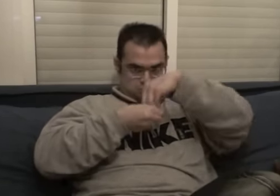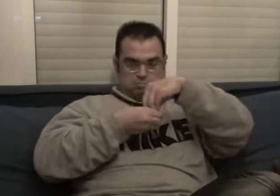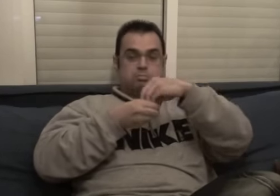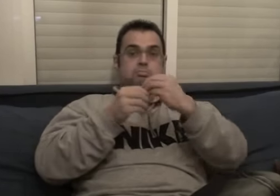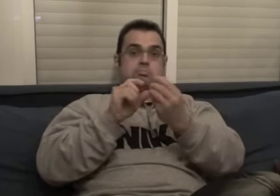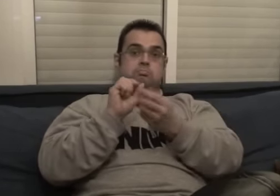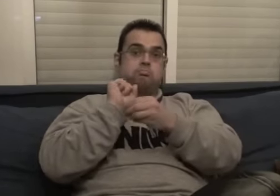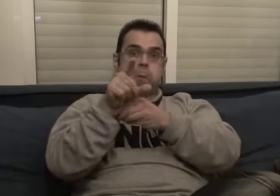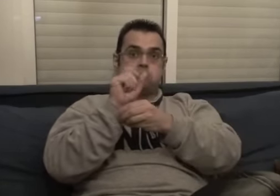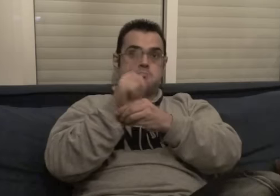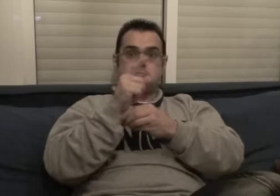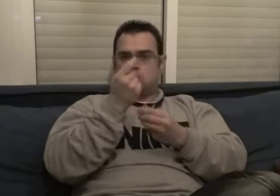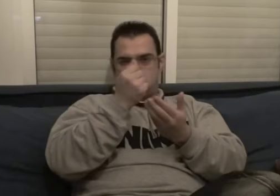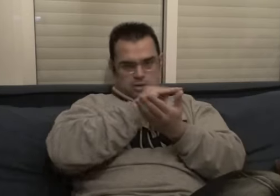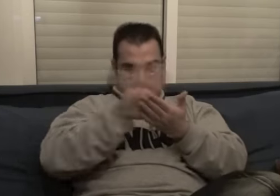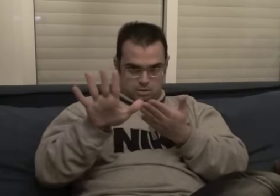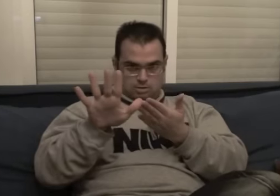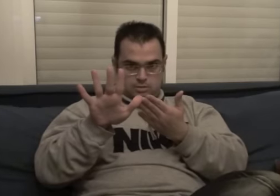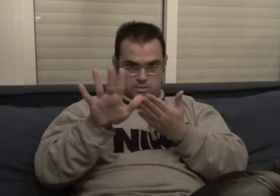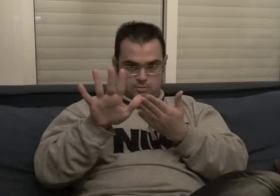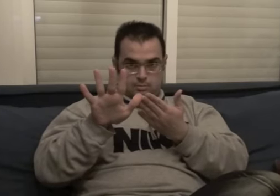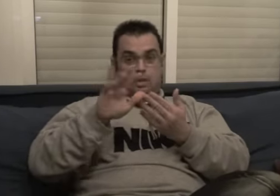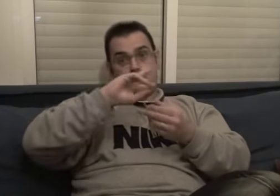like